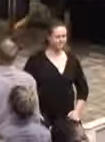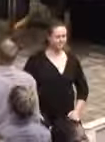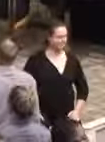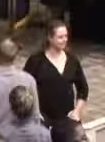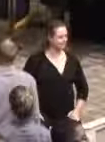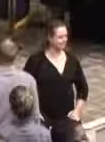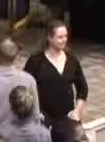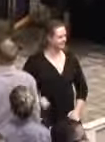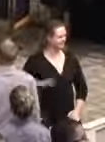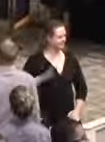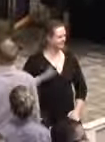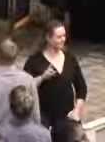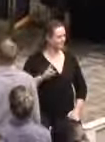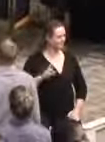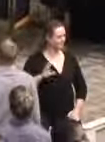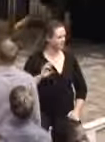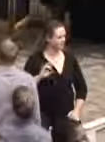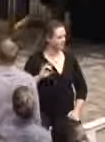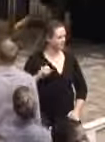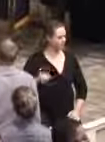Bruce Johnson.